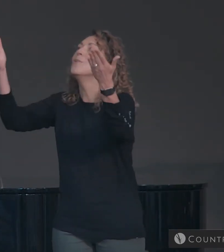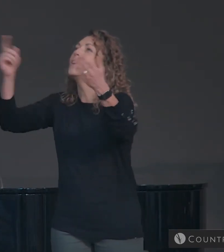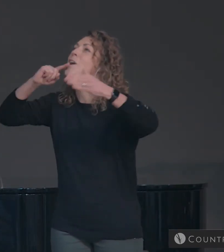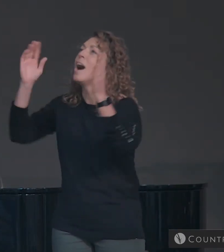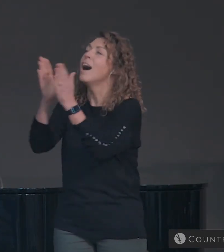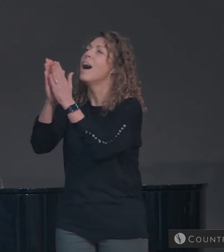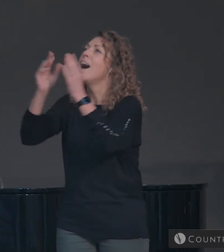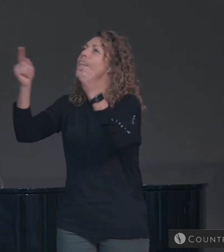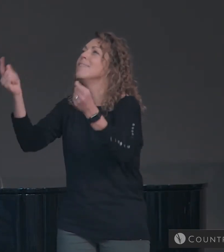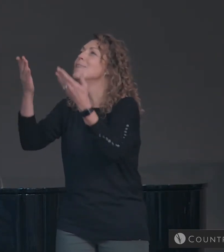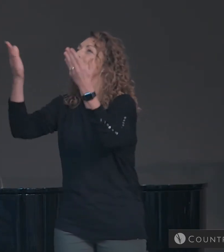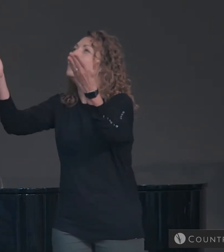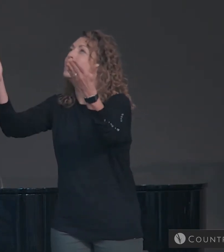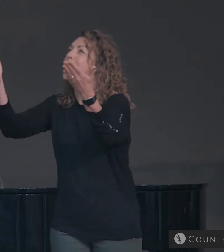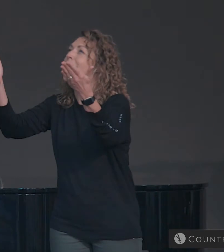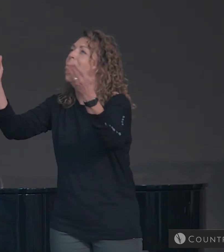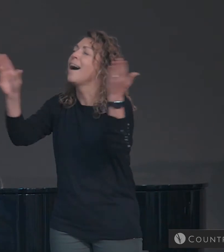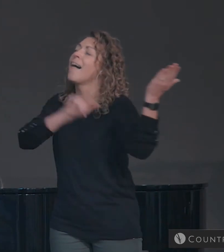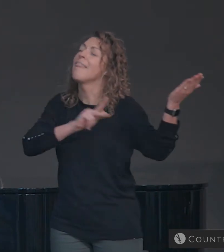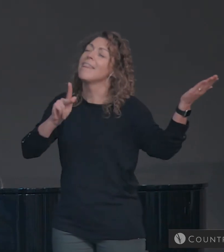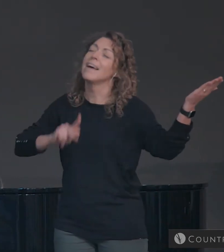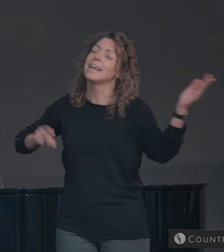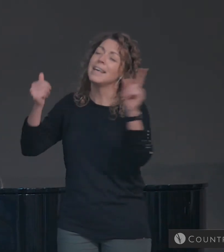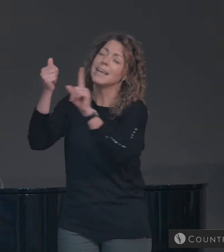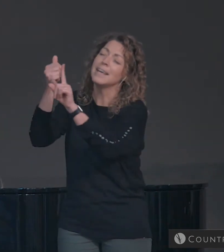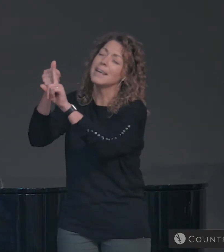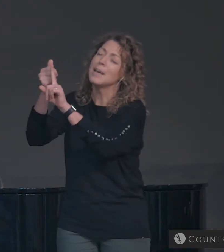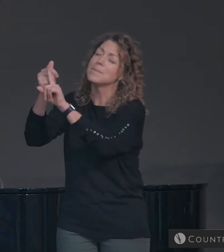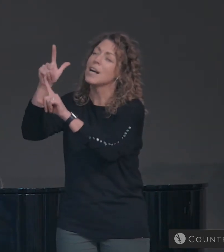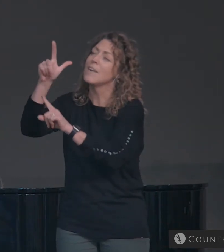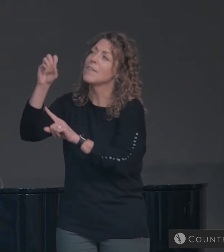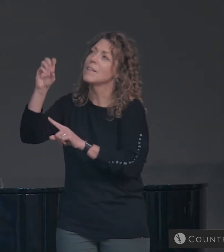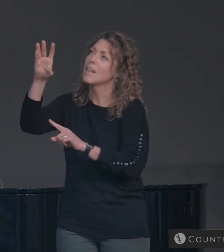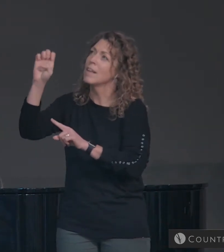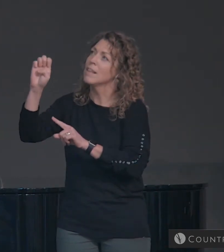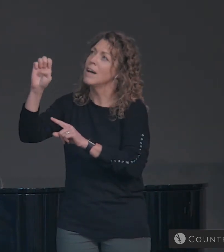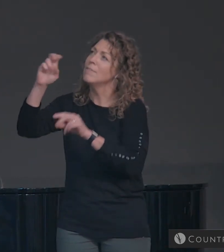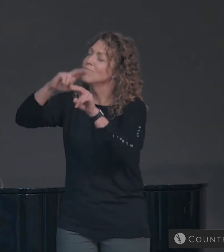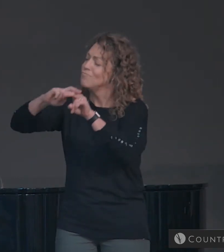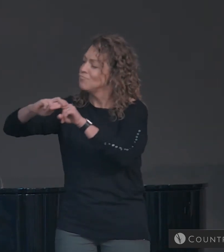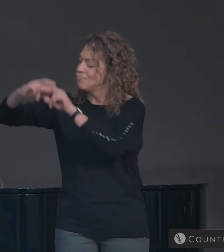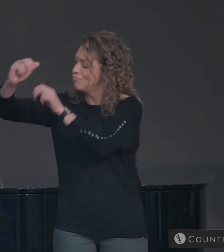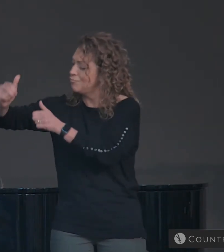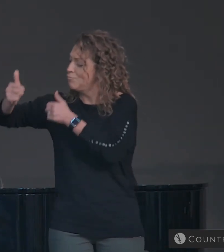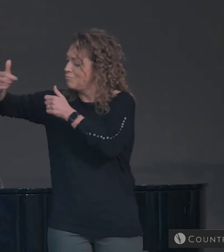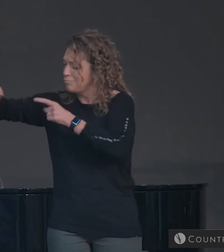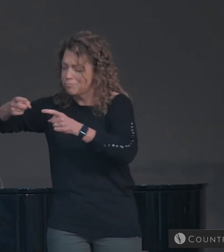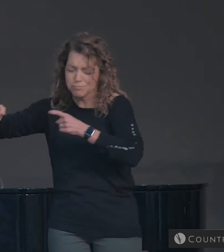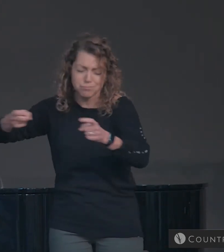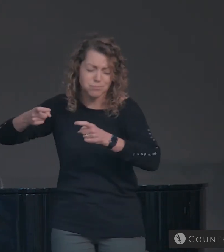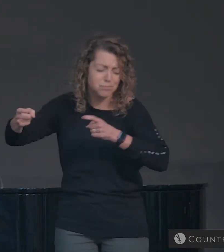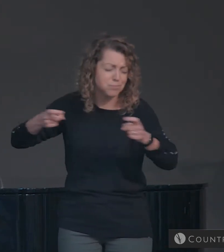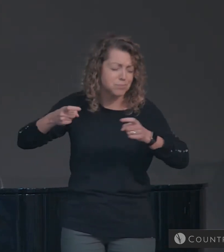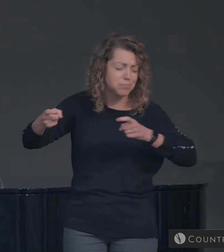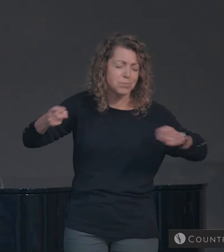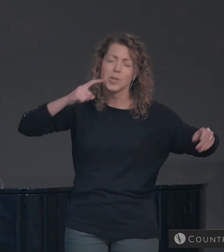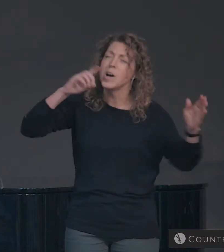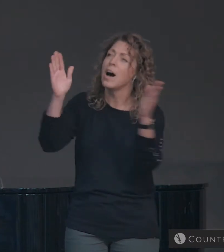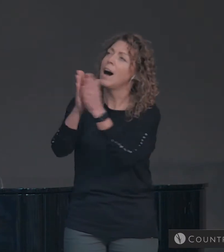Hallelujah, hallelujah, the King of love is on His throne.